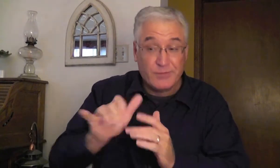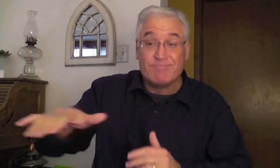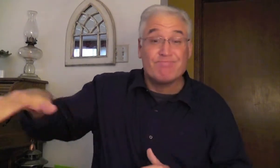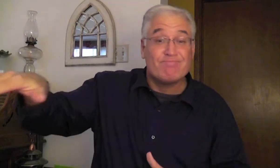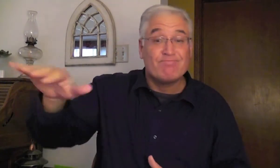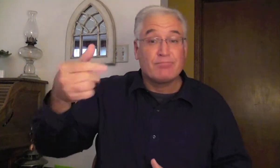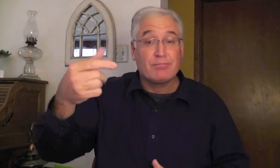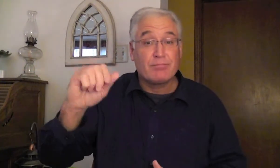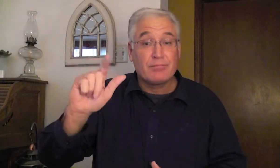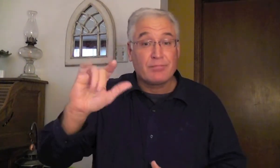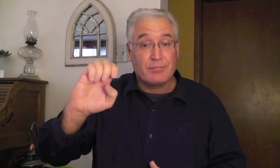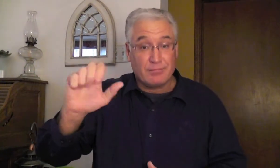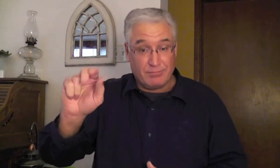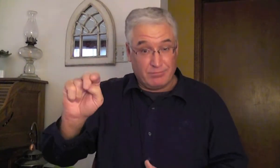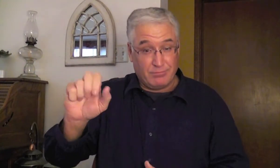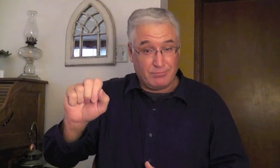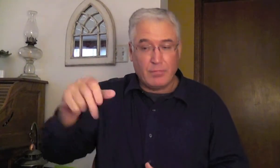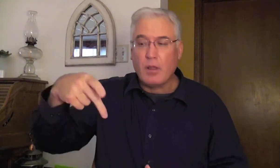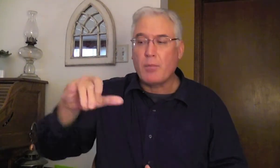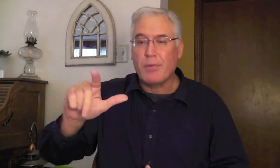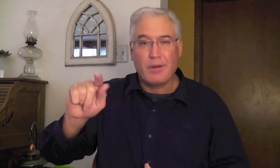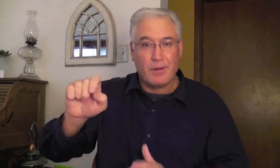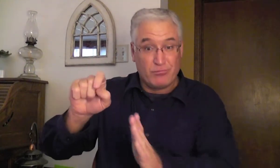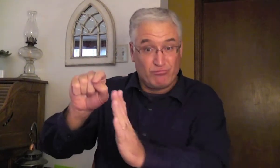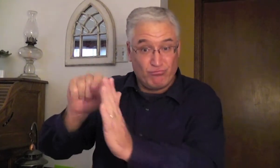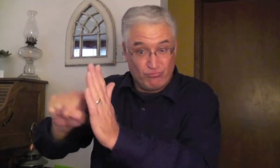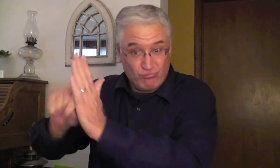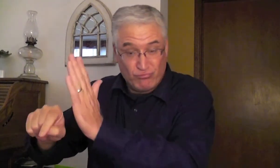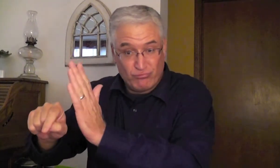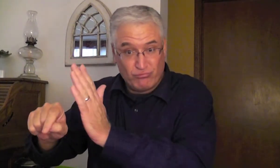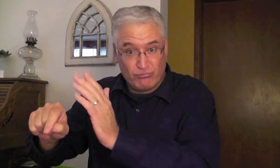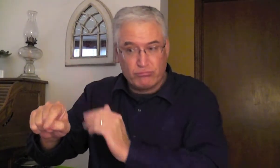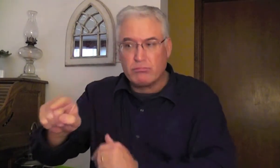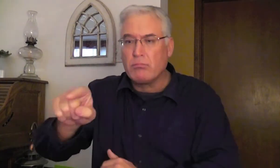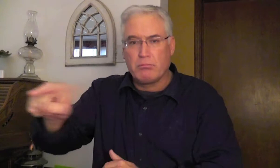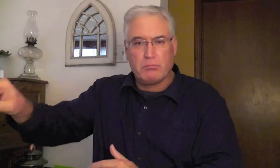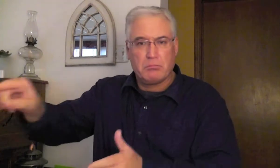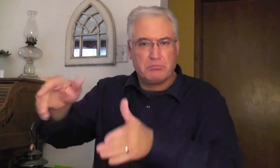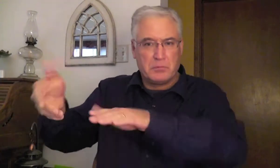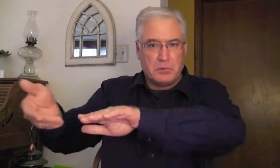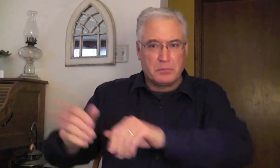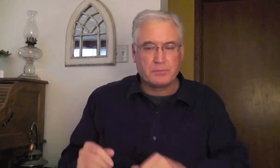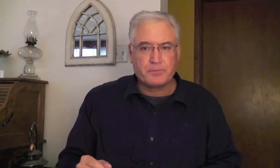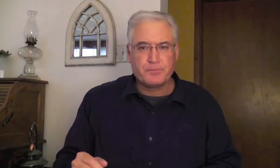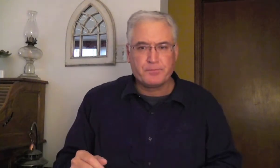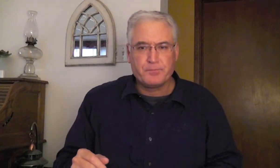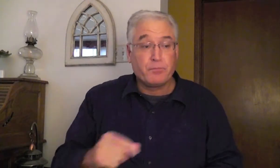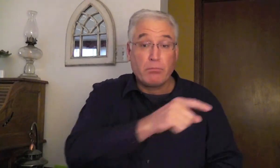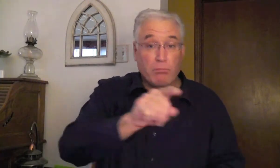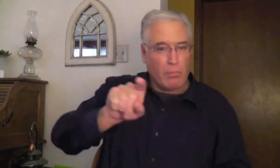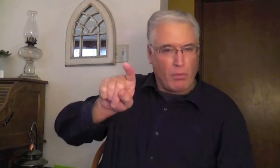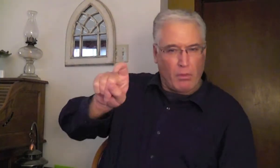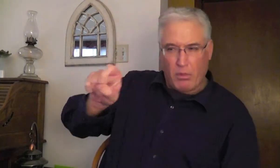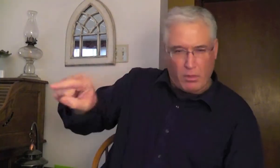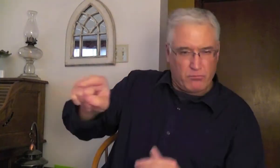the people, they asked Jesus, you know, about Pilate killing these people. They asked him a question